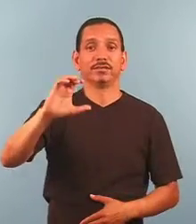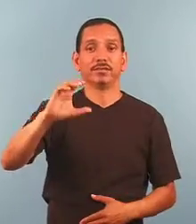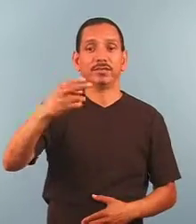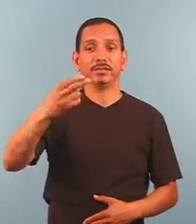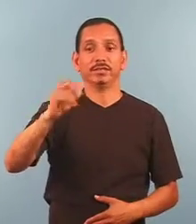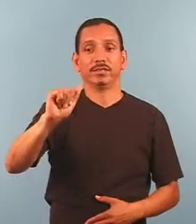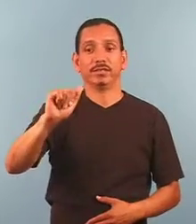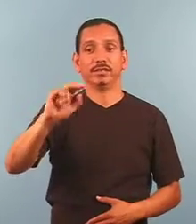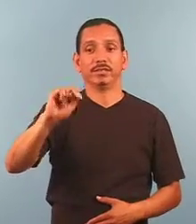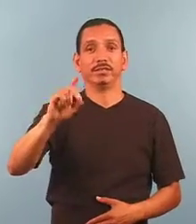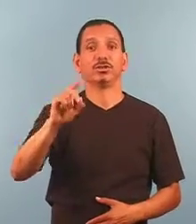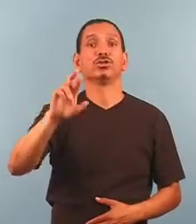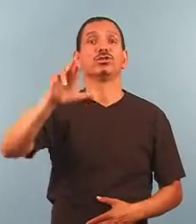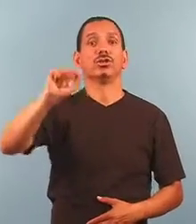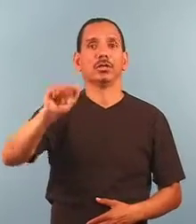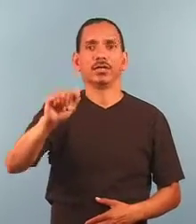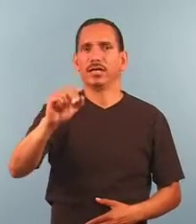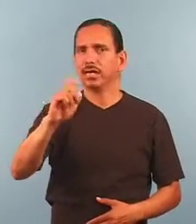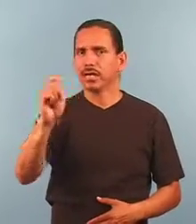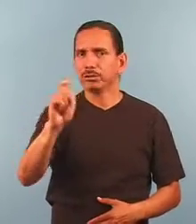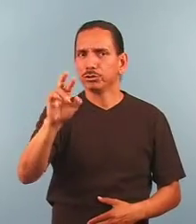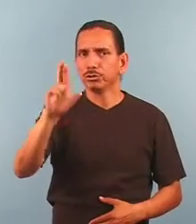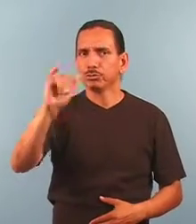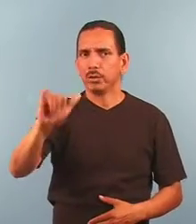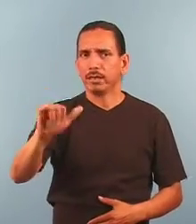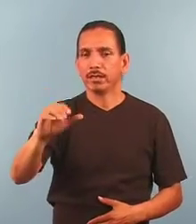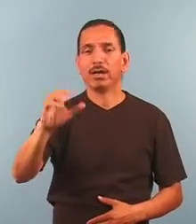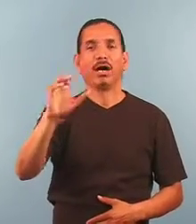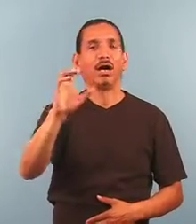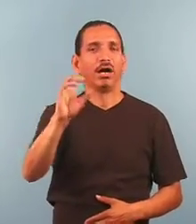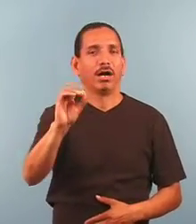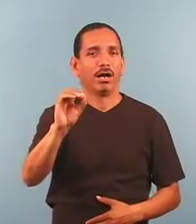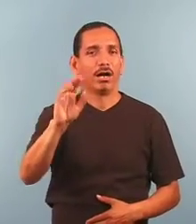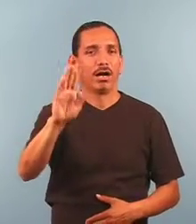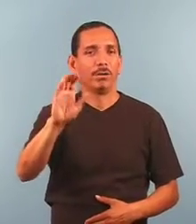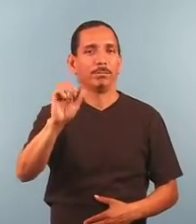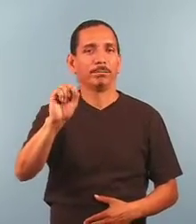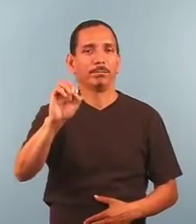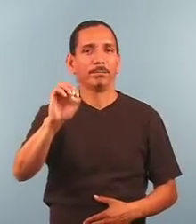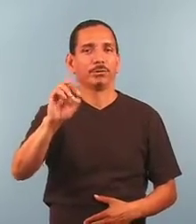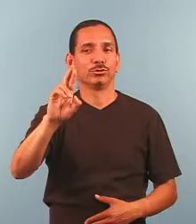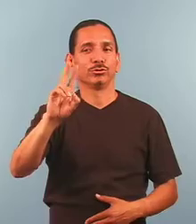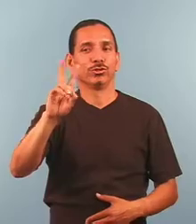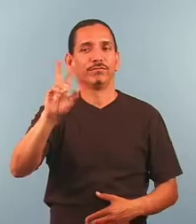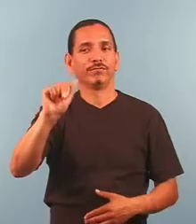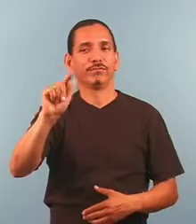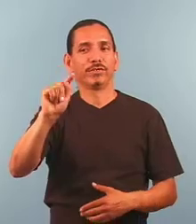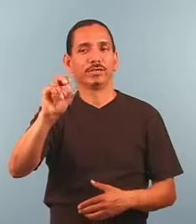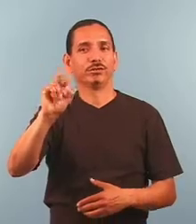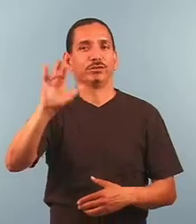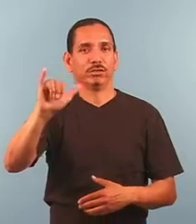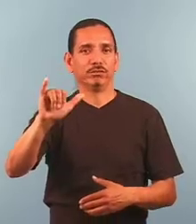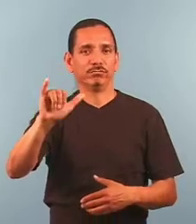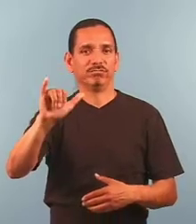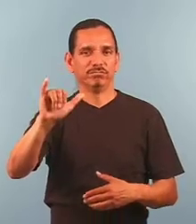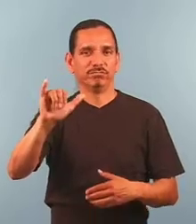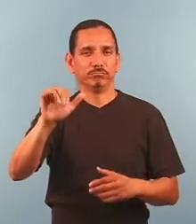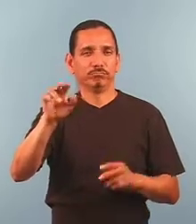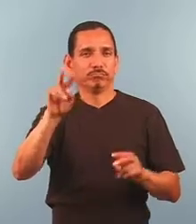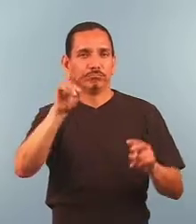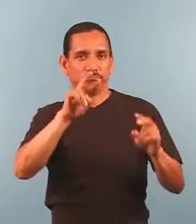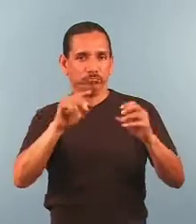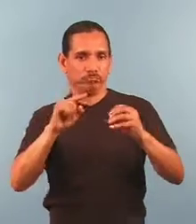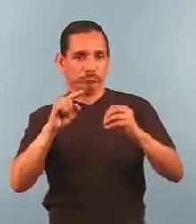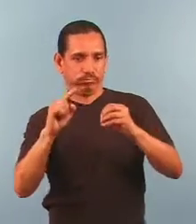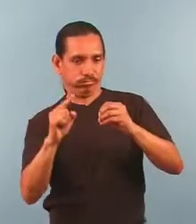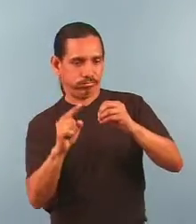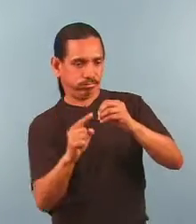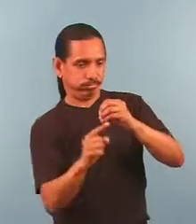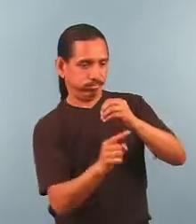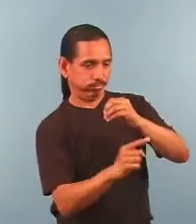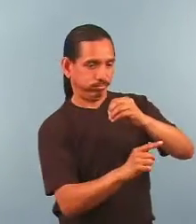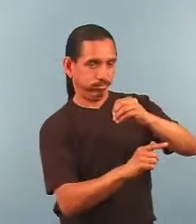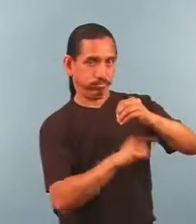The Chandra X-ray Observatory orbits Earth